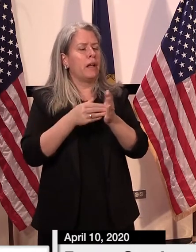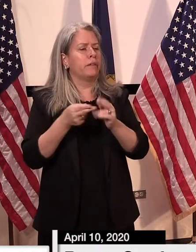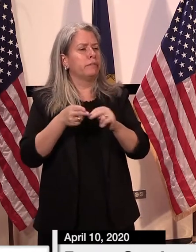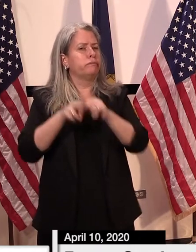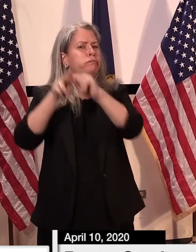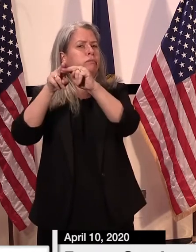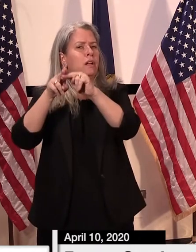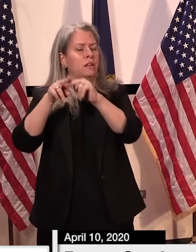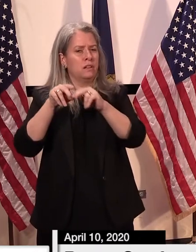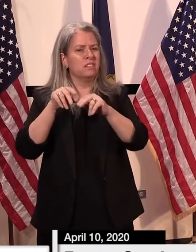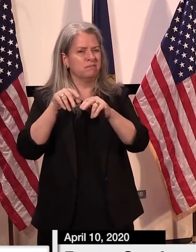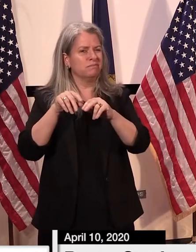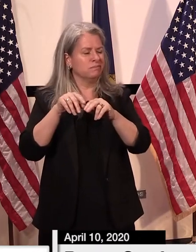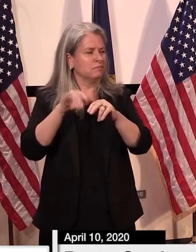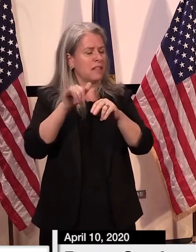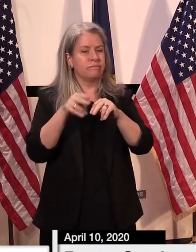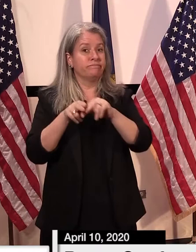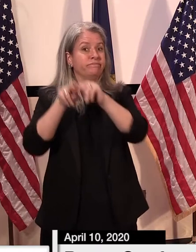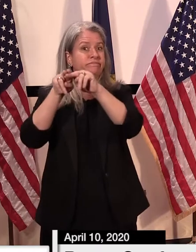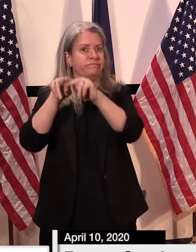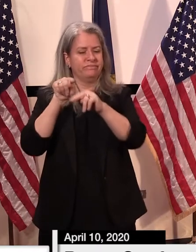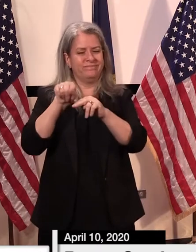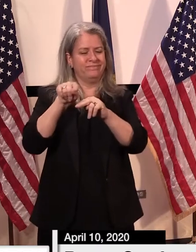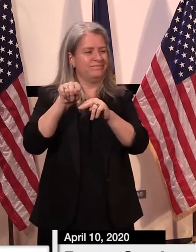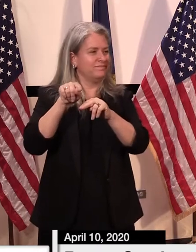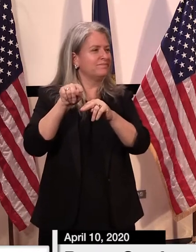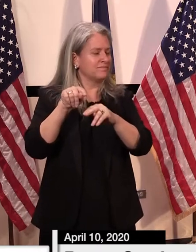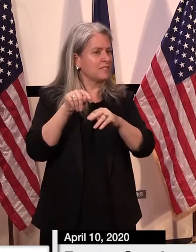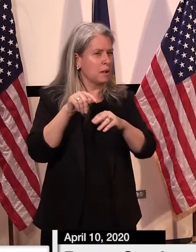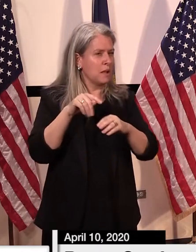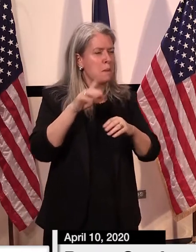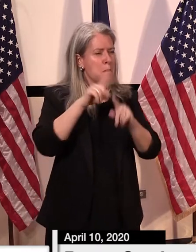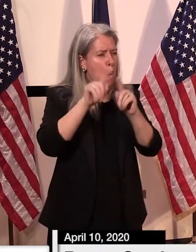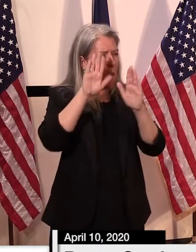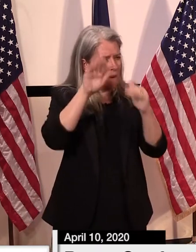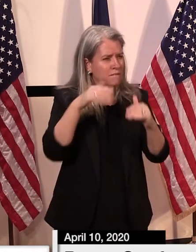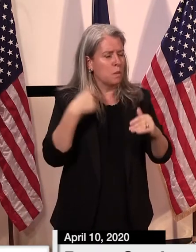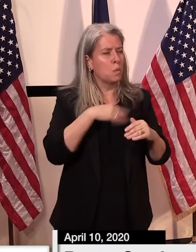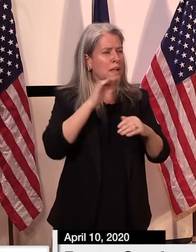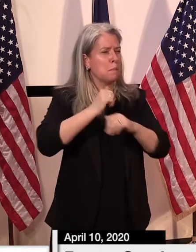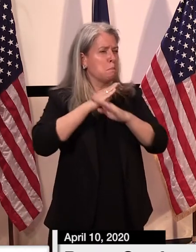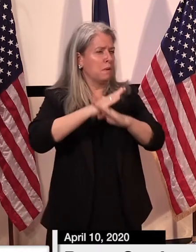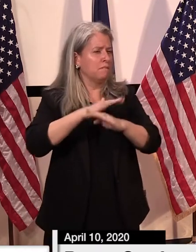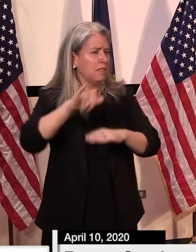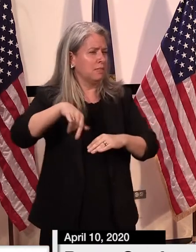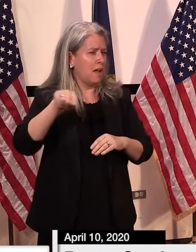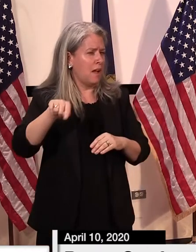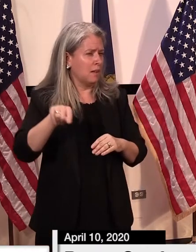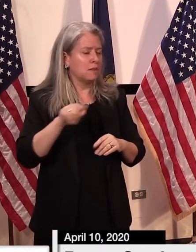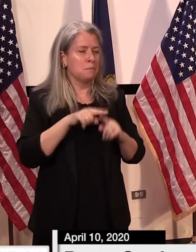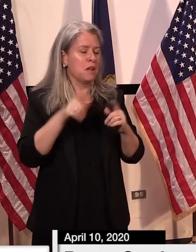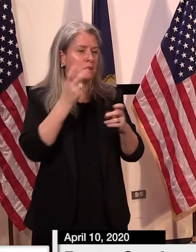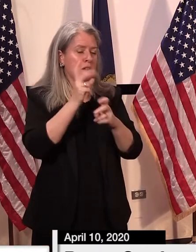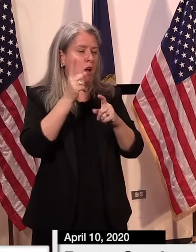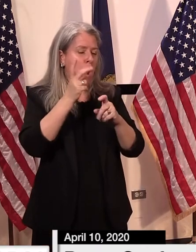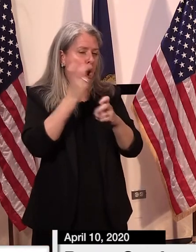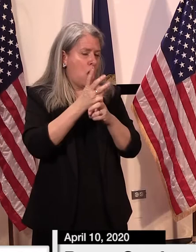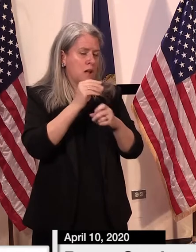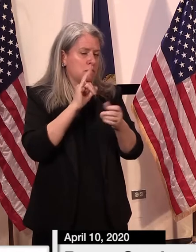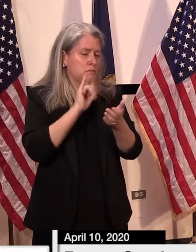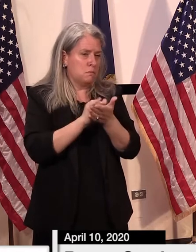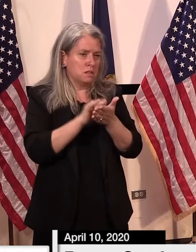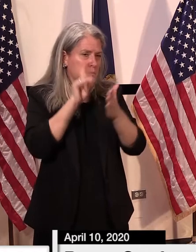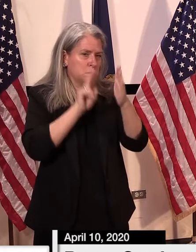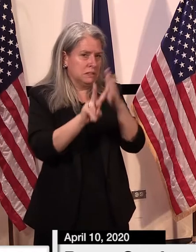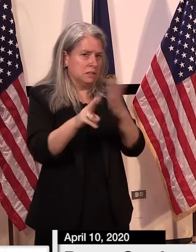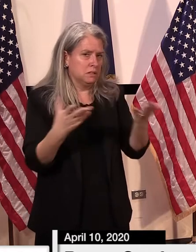are currently on the mitigation strategies uh that we're employing thank you can i get one more